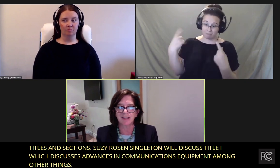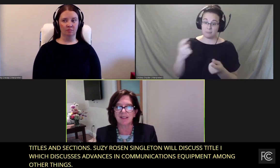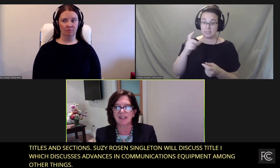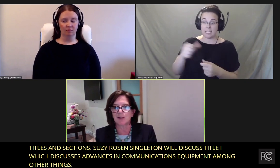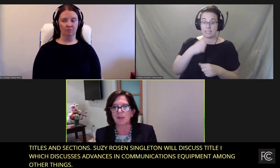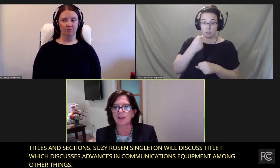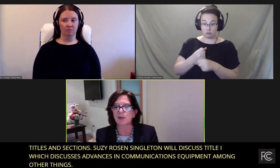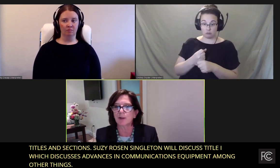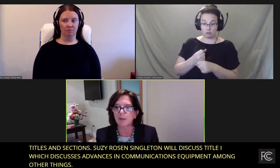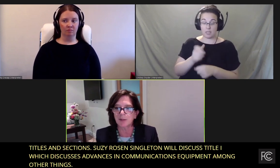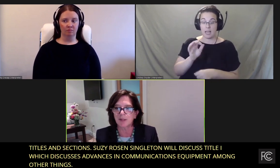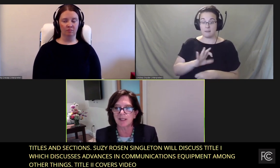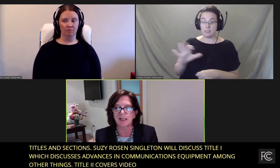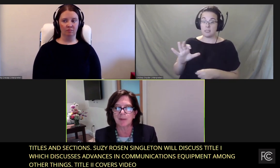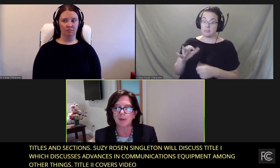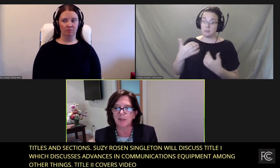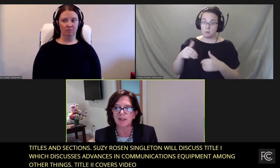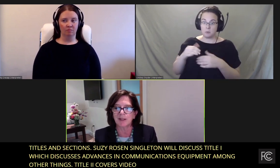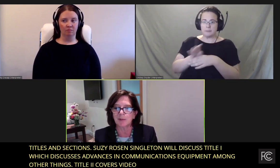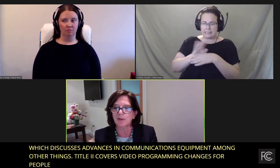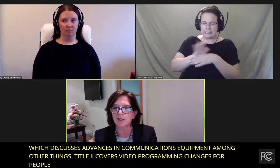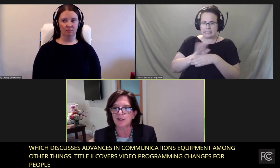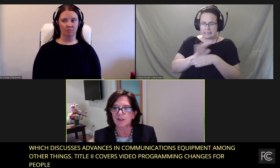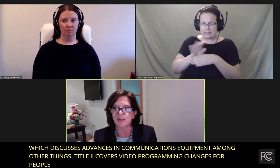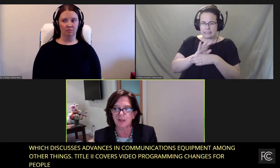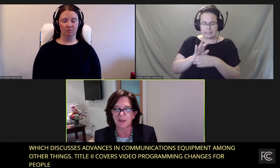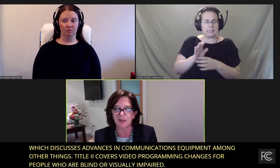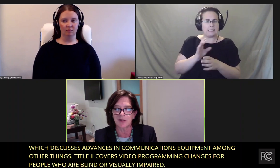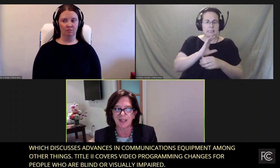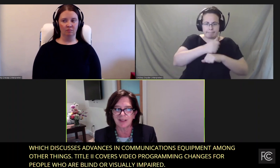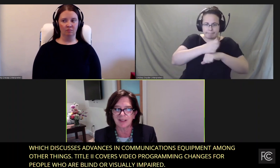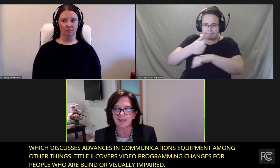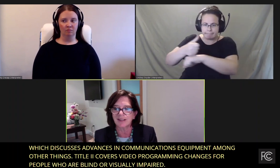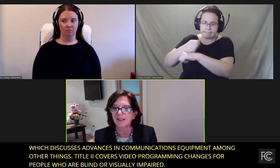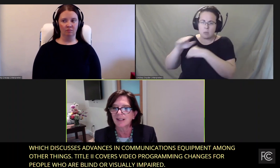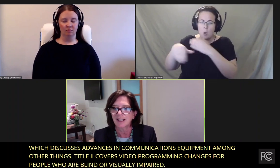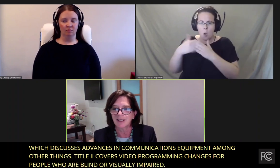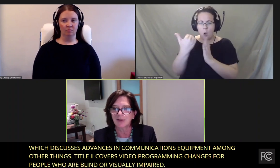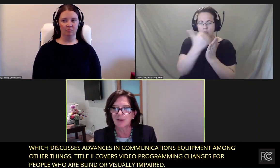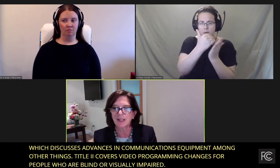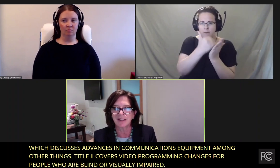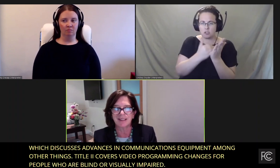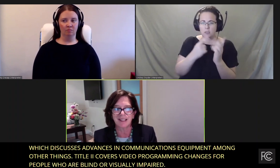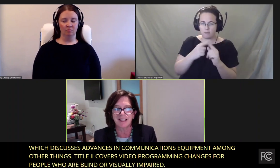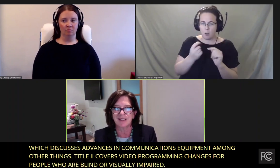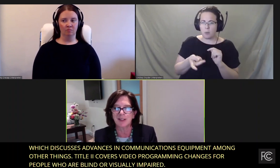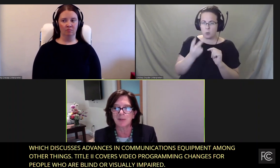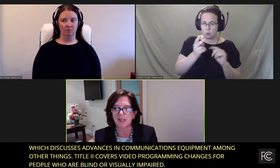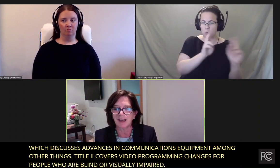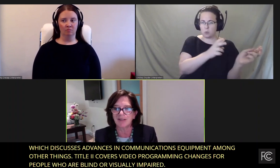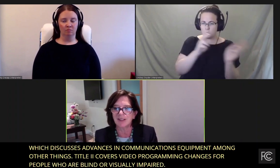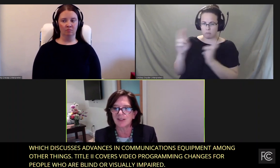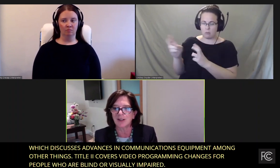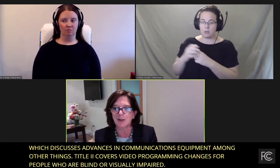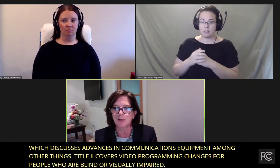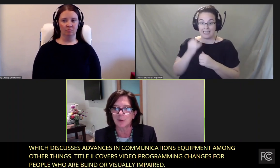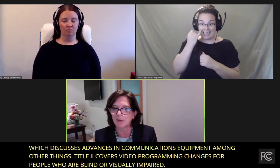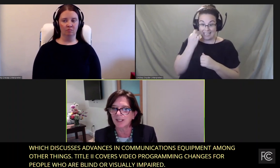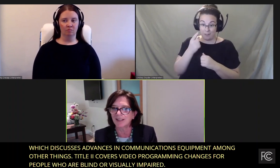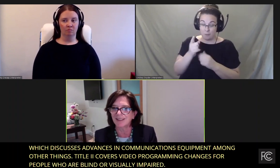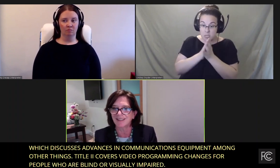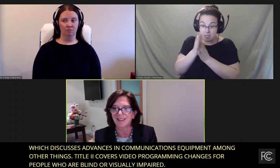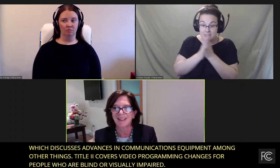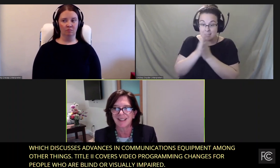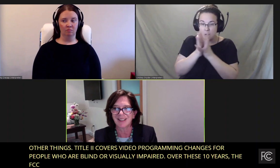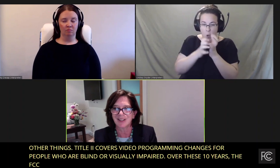the FCC has been extremely busy implementing the provisions of these two sections. Diane And if you'd like to take a deep dive into all the